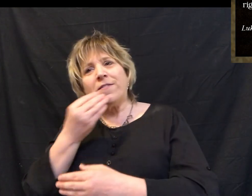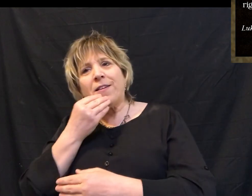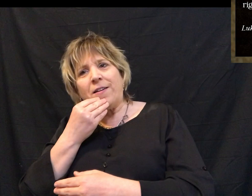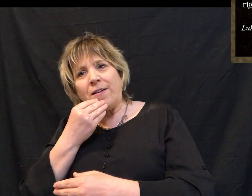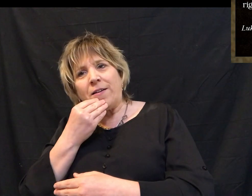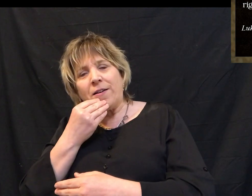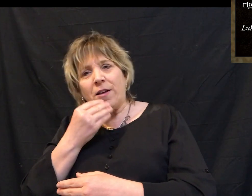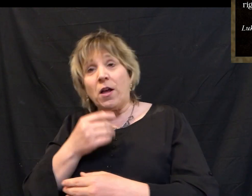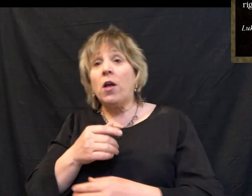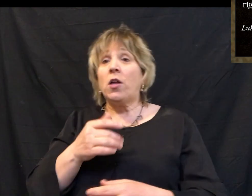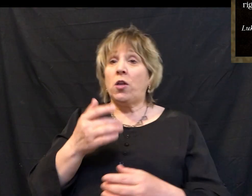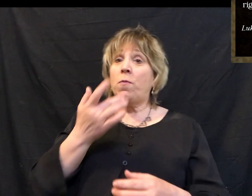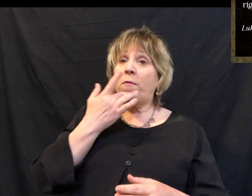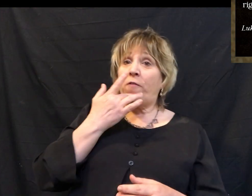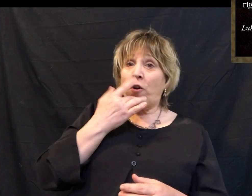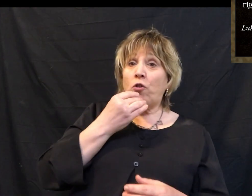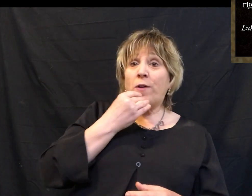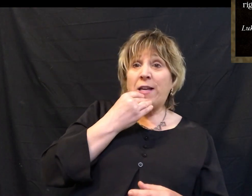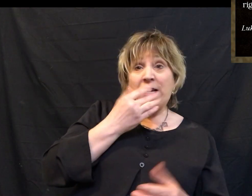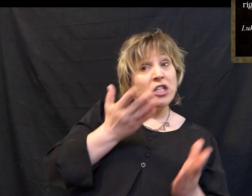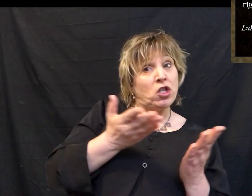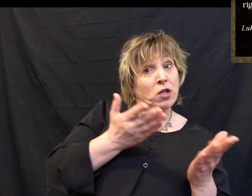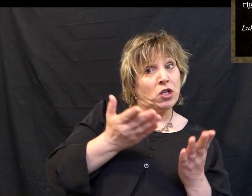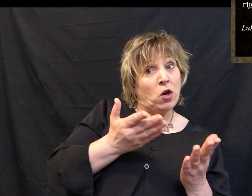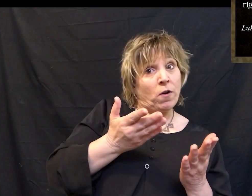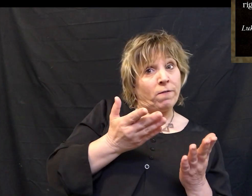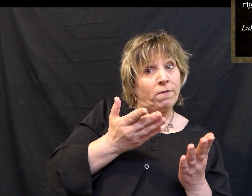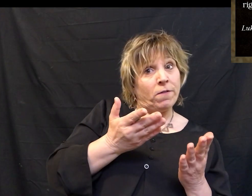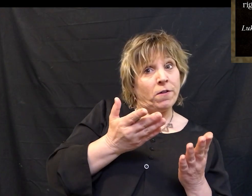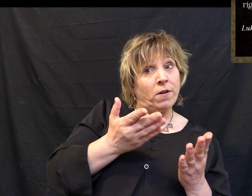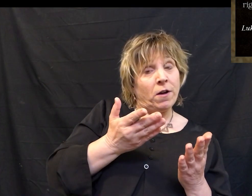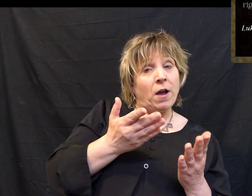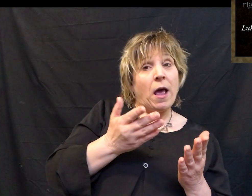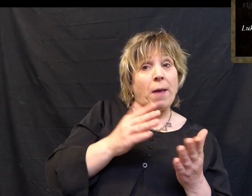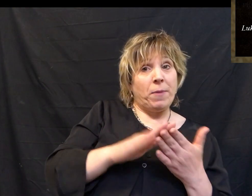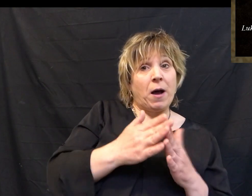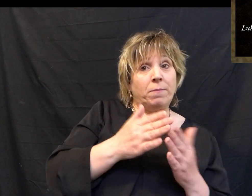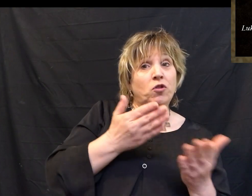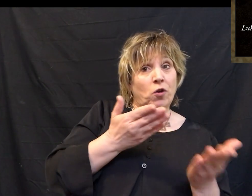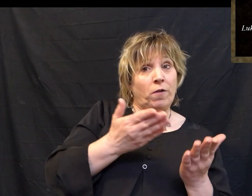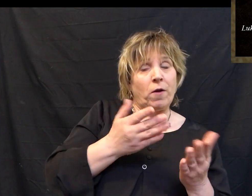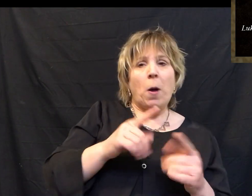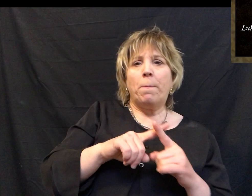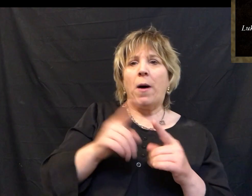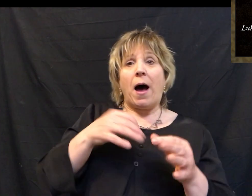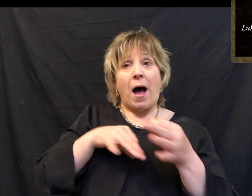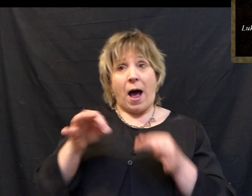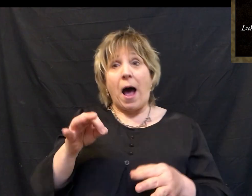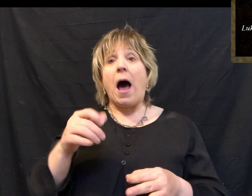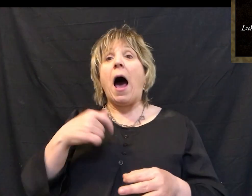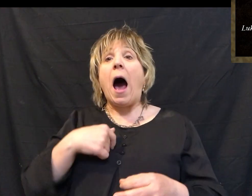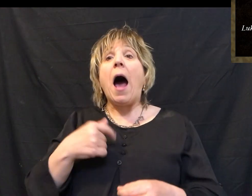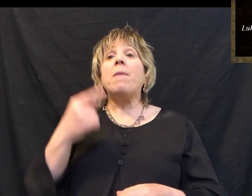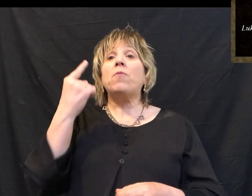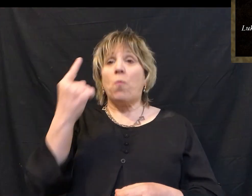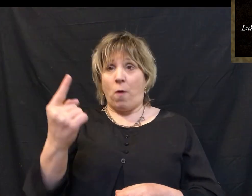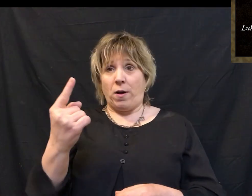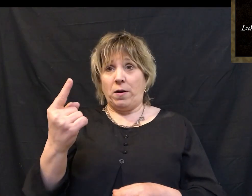dinner? You'd rather eat and be served, right? But I've taken my place among you as the one